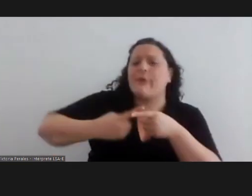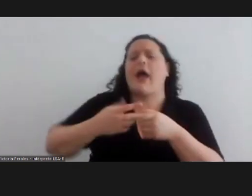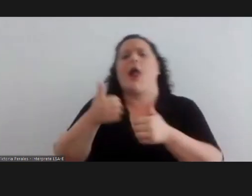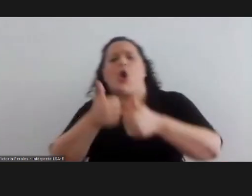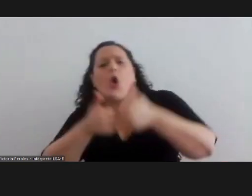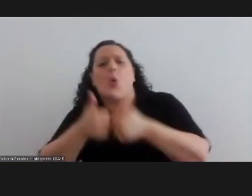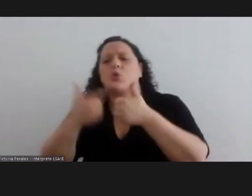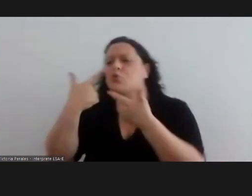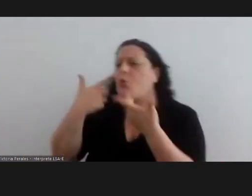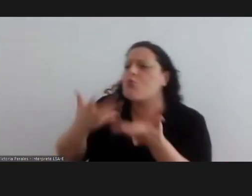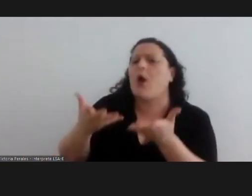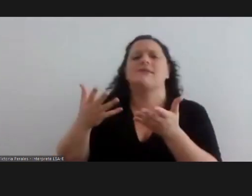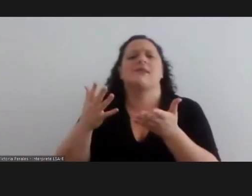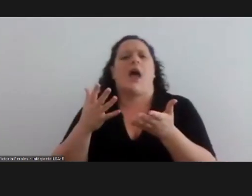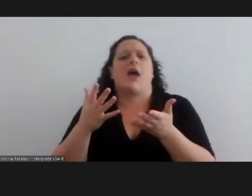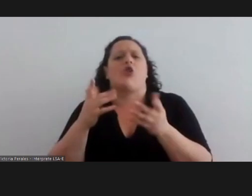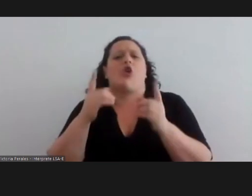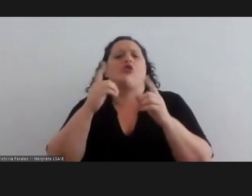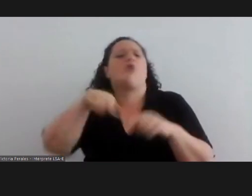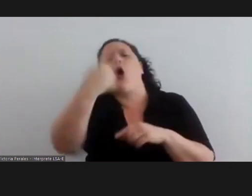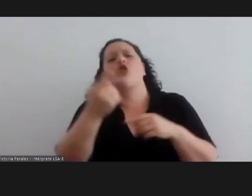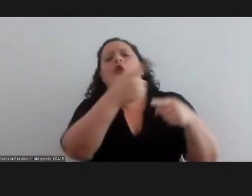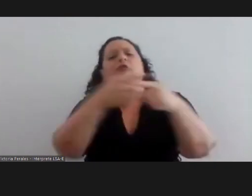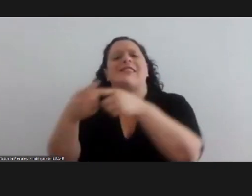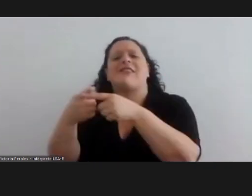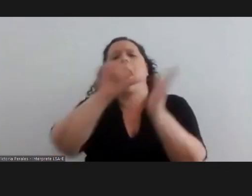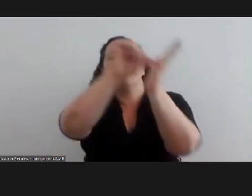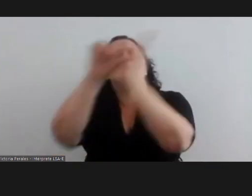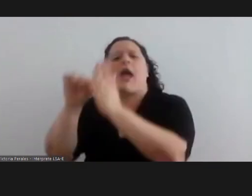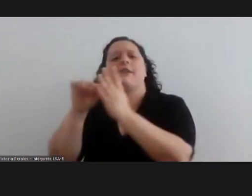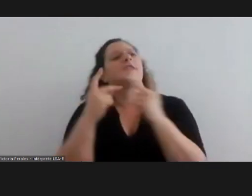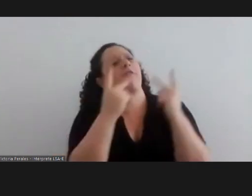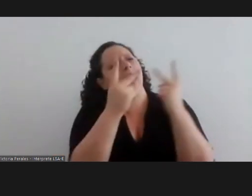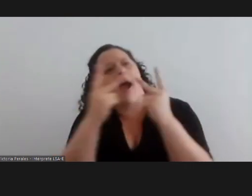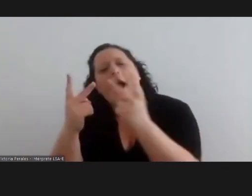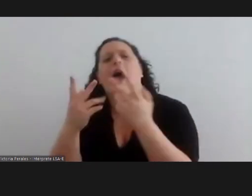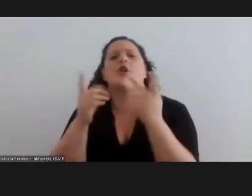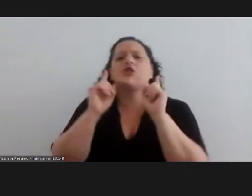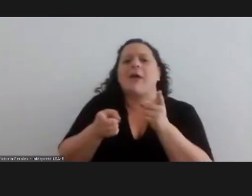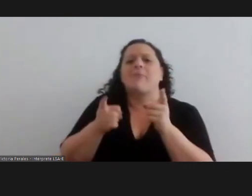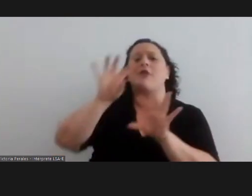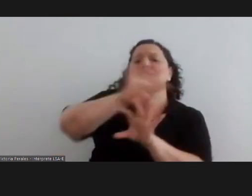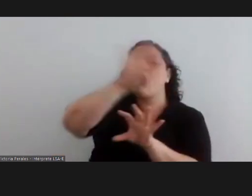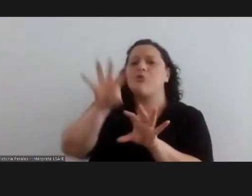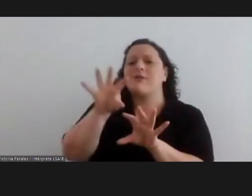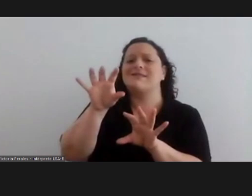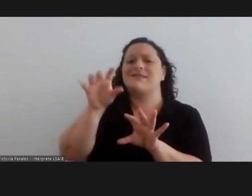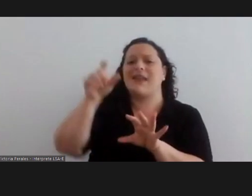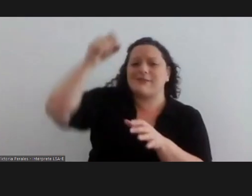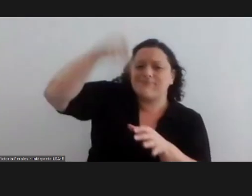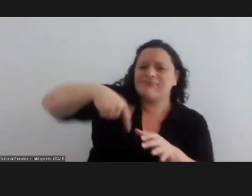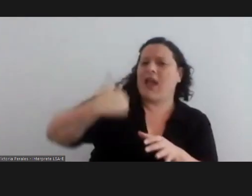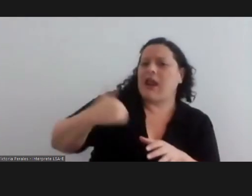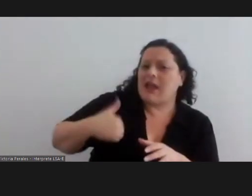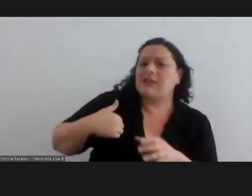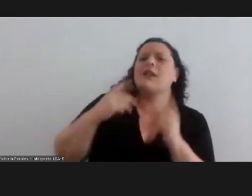competitions and uh getting in touch with festivals abroad or getting in